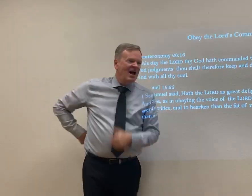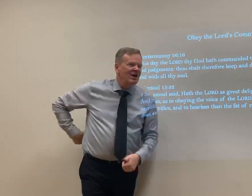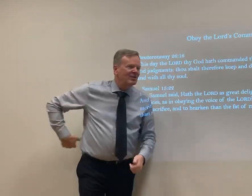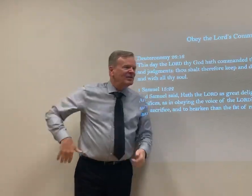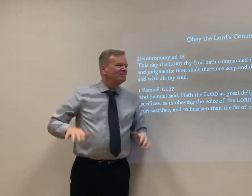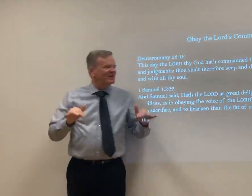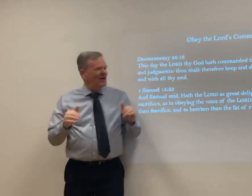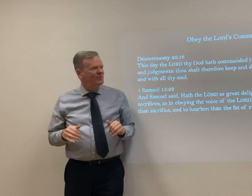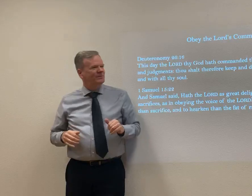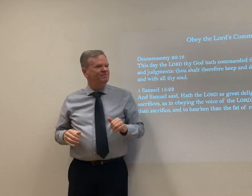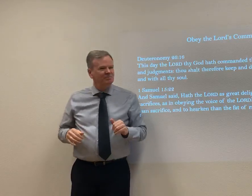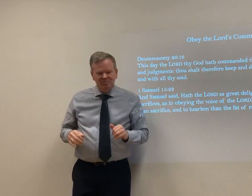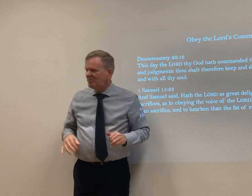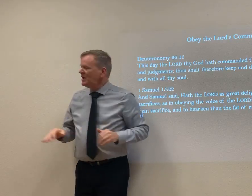I forgot.